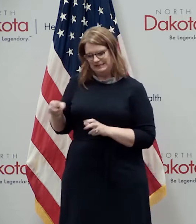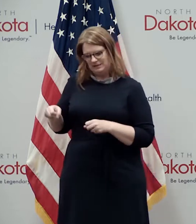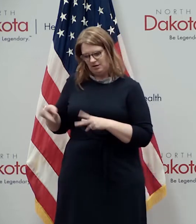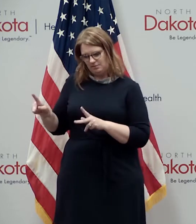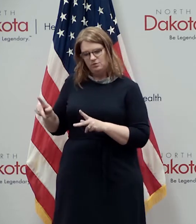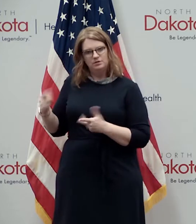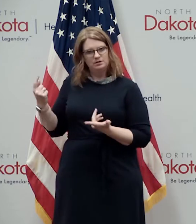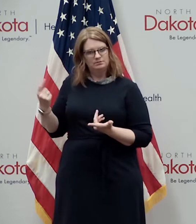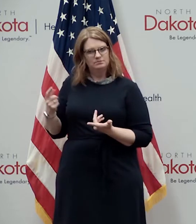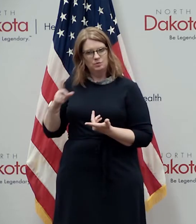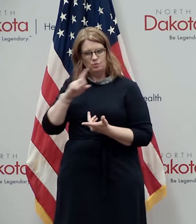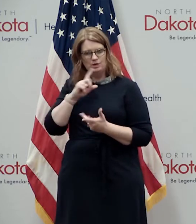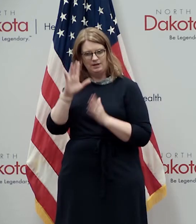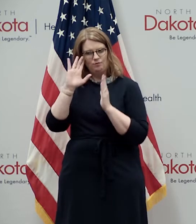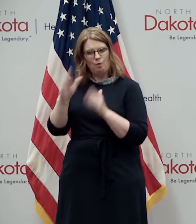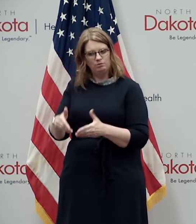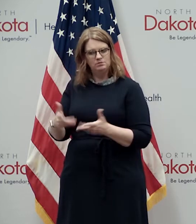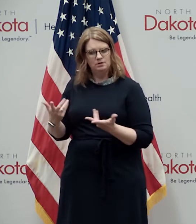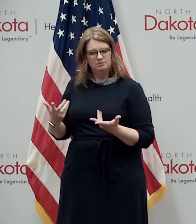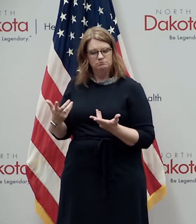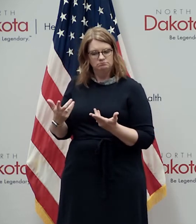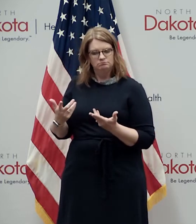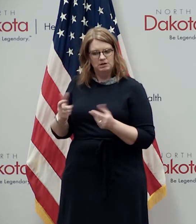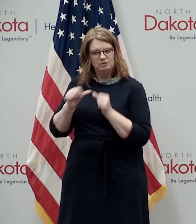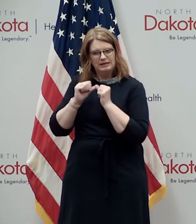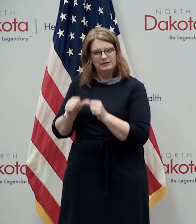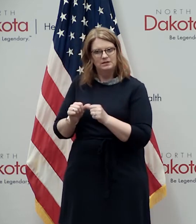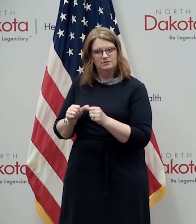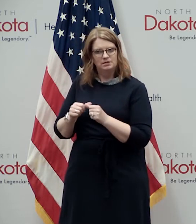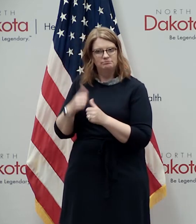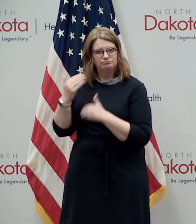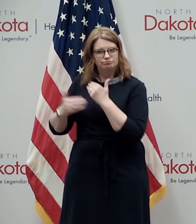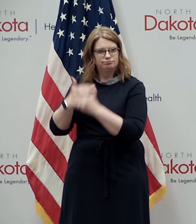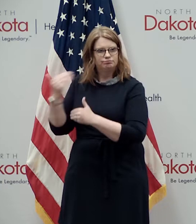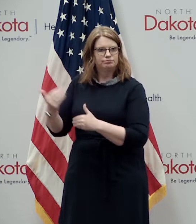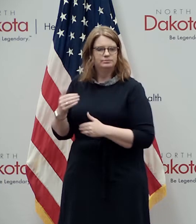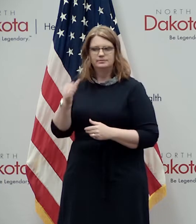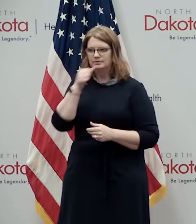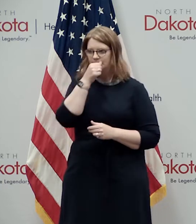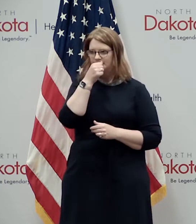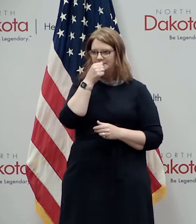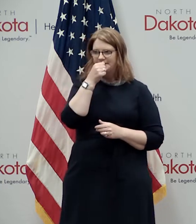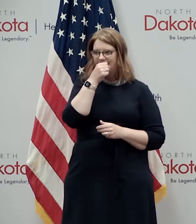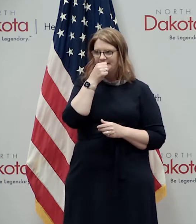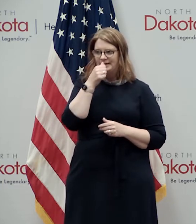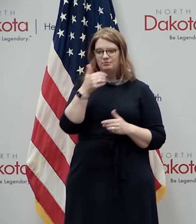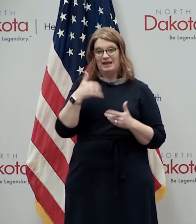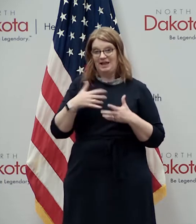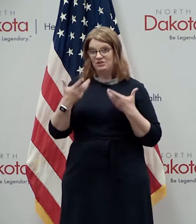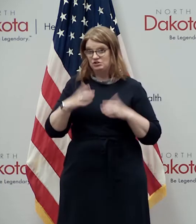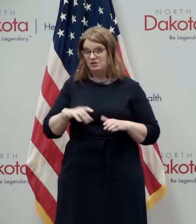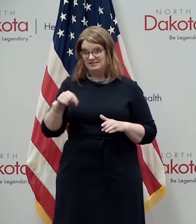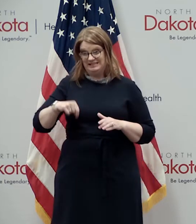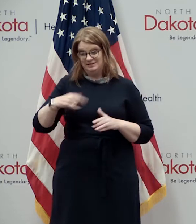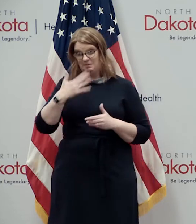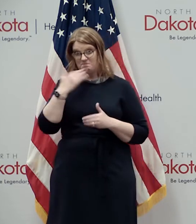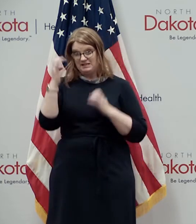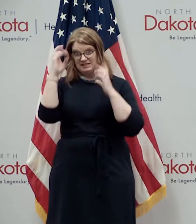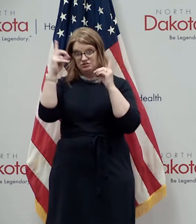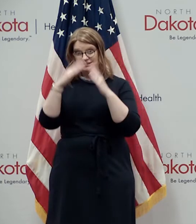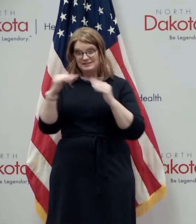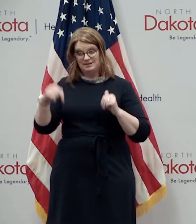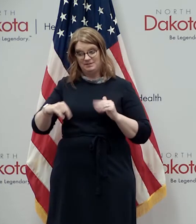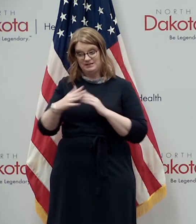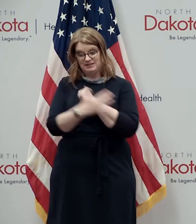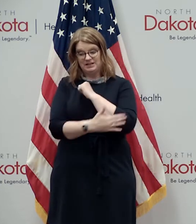in this thing to really focus on how do we move ahead in education compared to other states we i've said before we have a chance to have the best education system in the